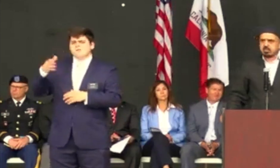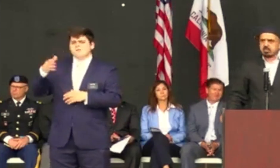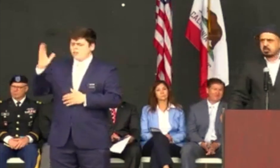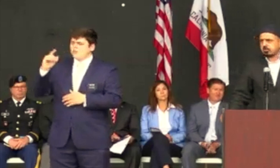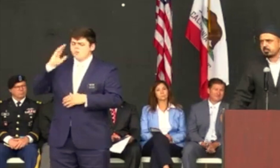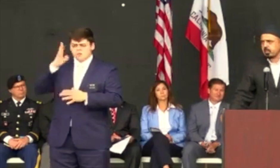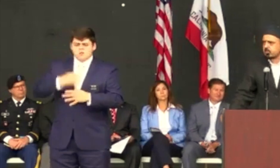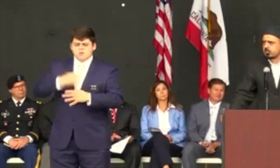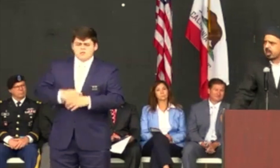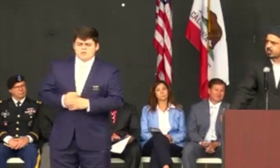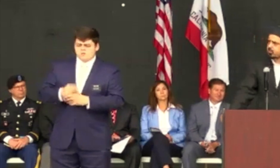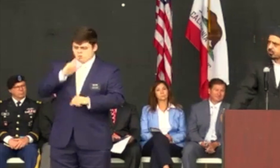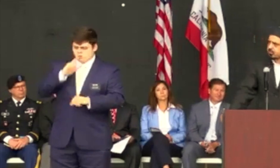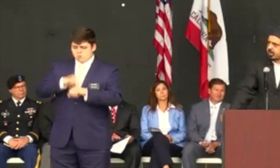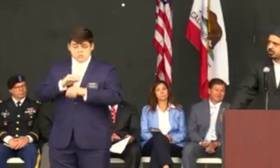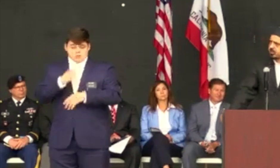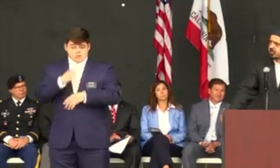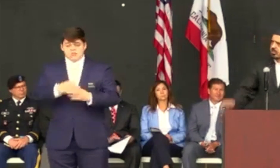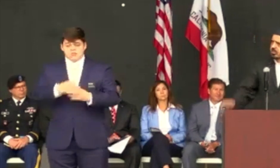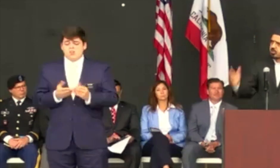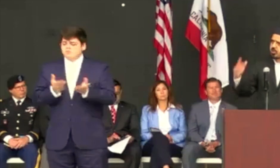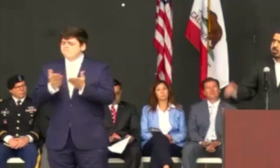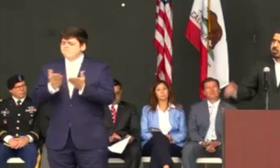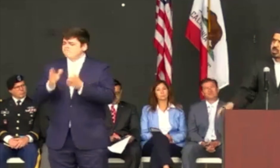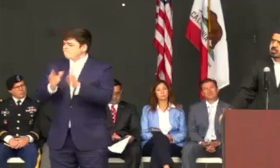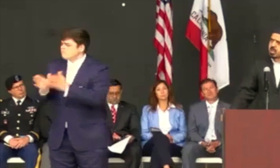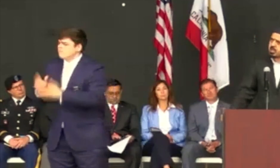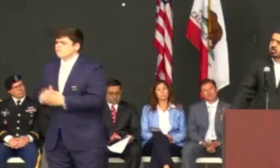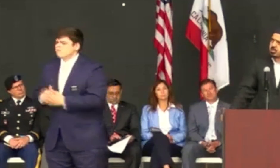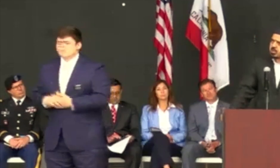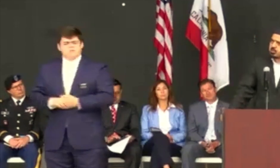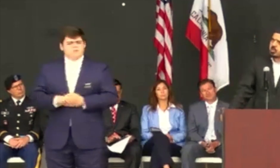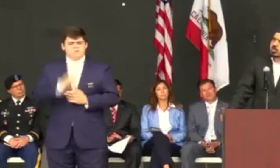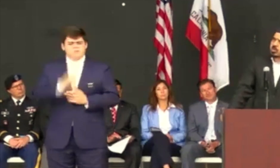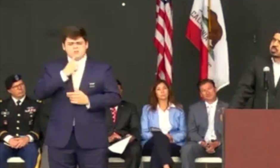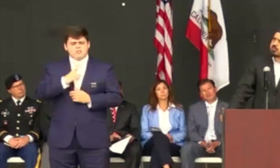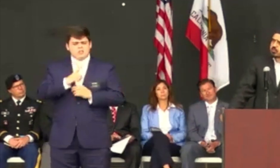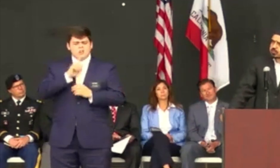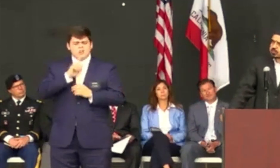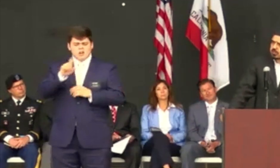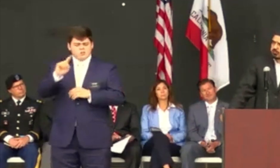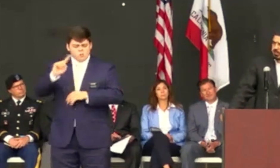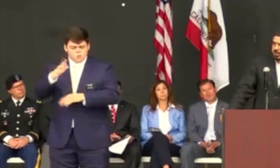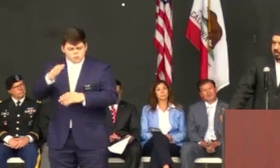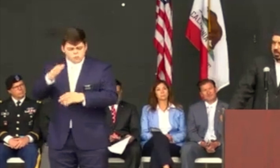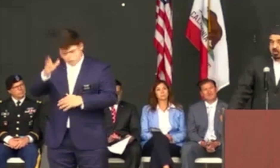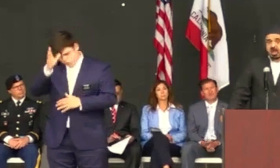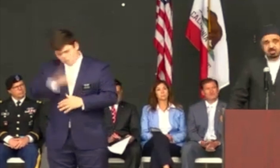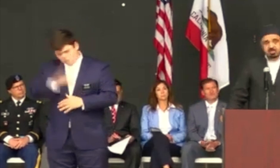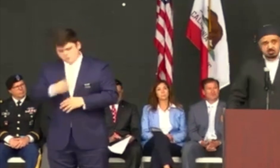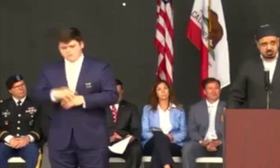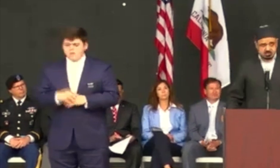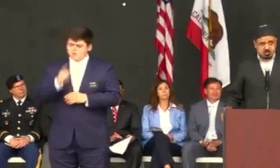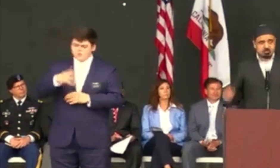And he will ask one man, he'll say, do you remember that time when you were in difficulty, and you asked, and you prayed,